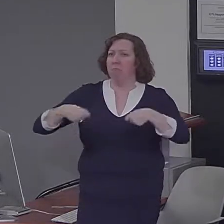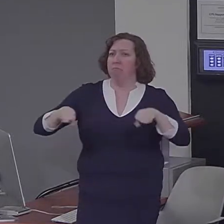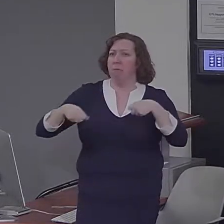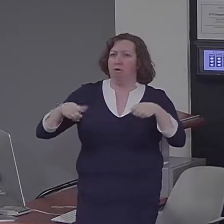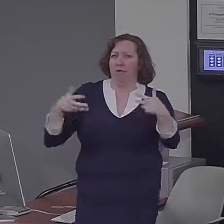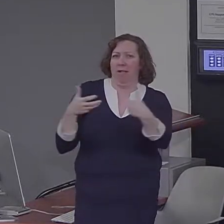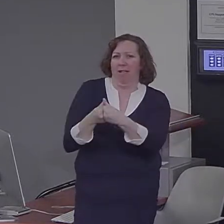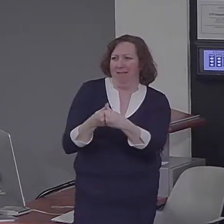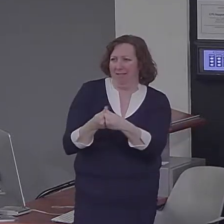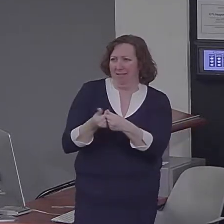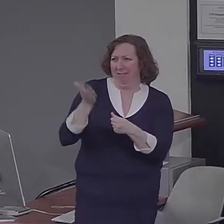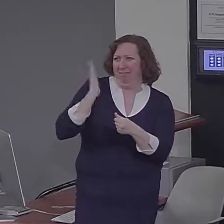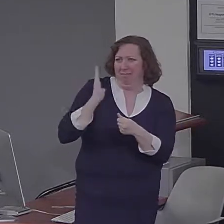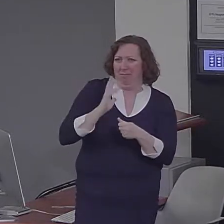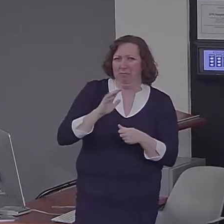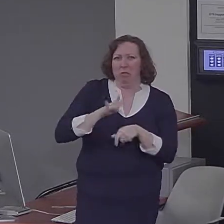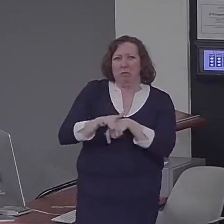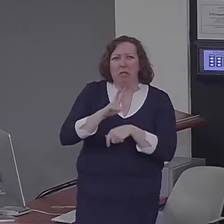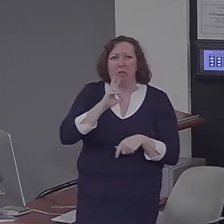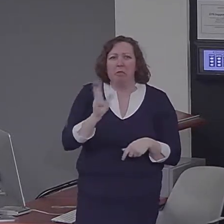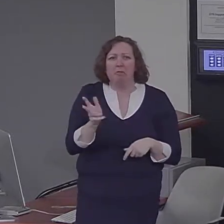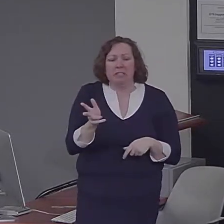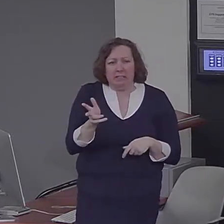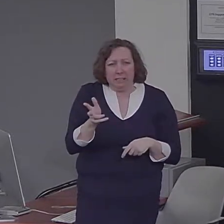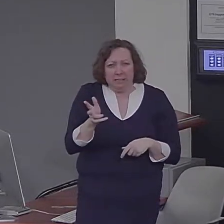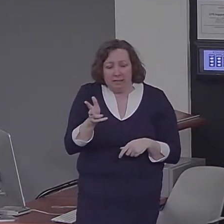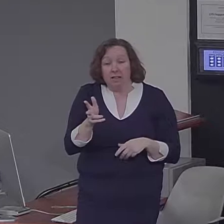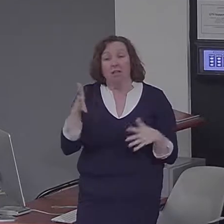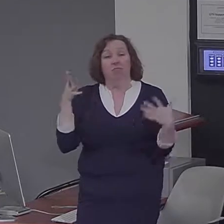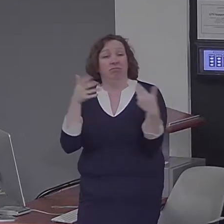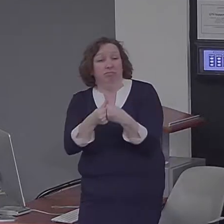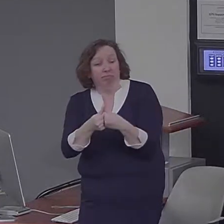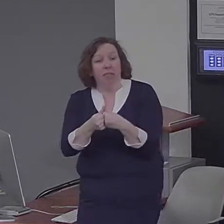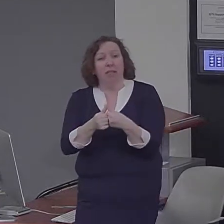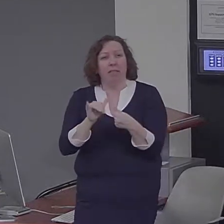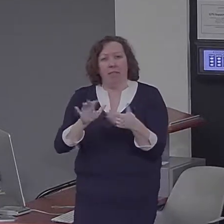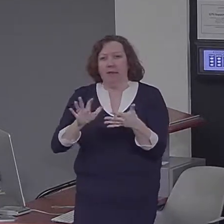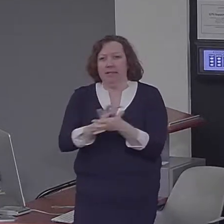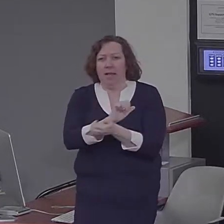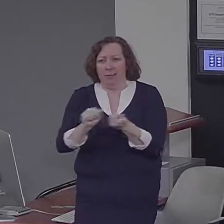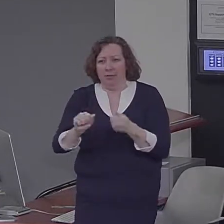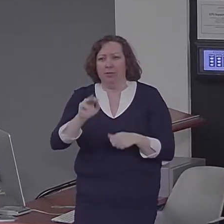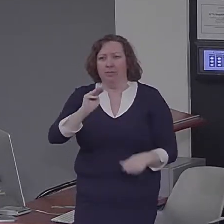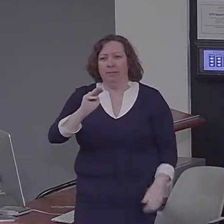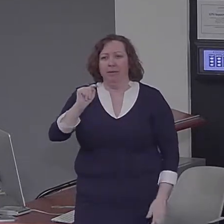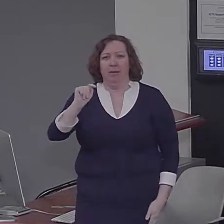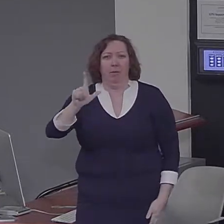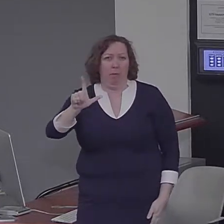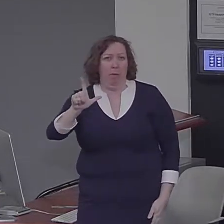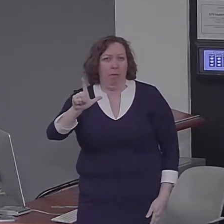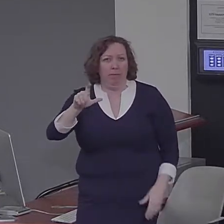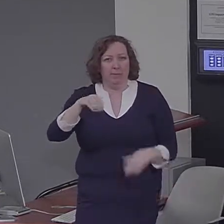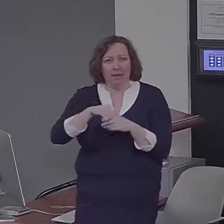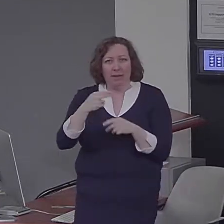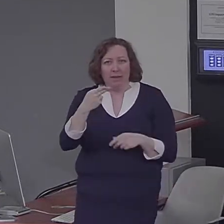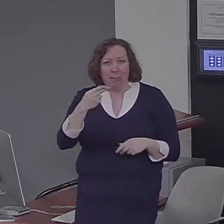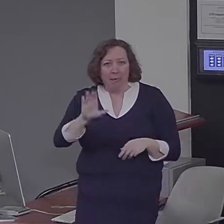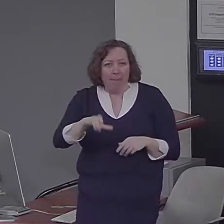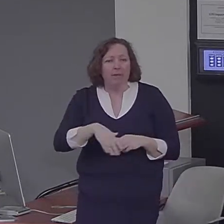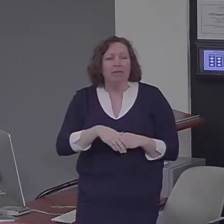early 30s that damaged the medial temporal lobes in the hippocampus, important structures for memory, the